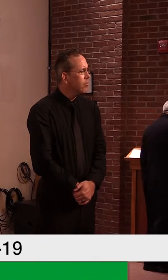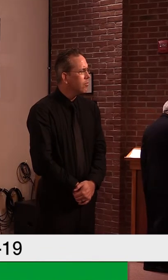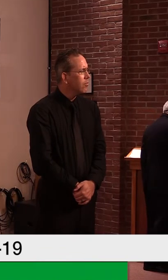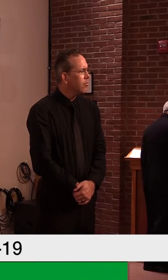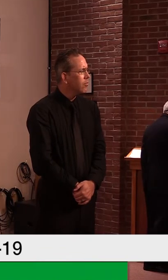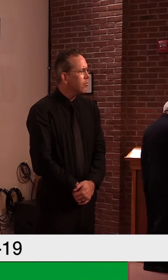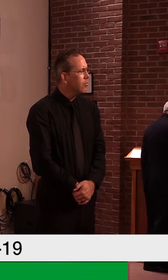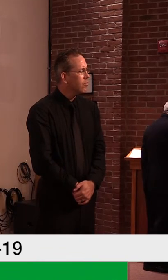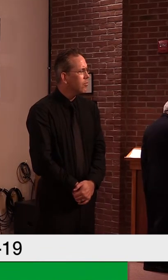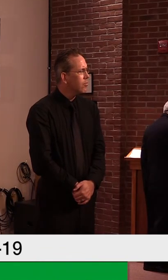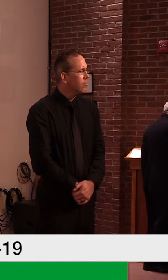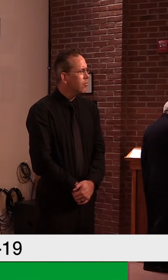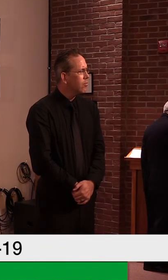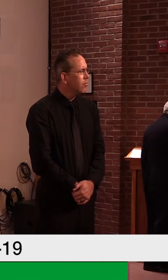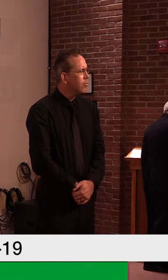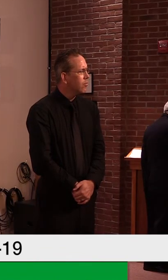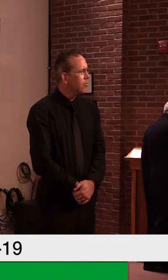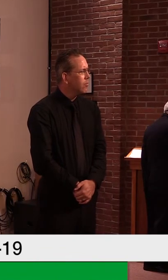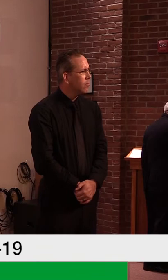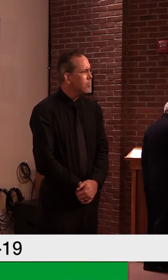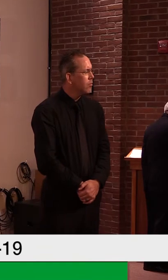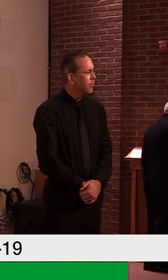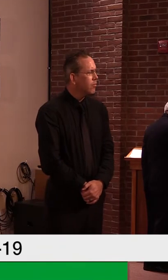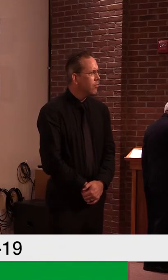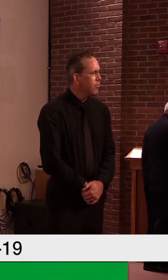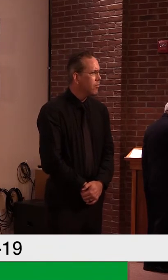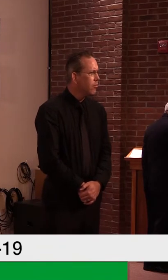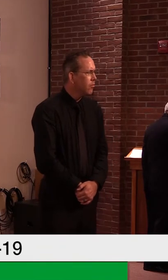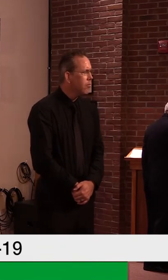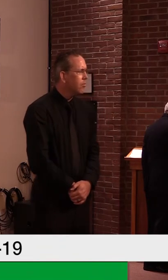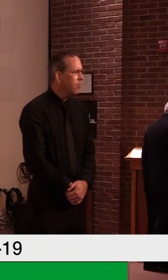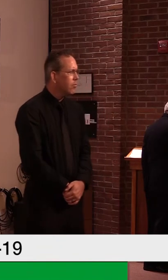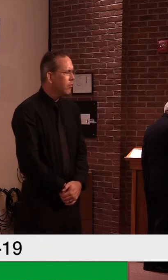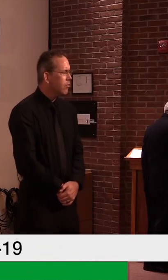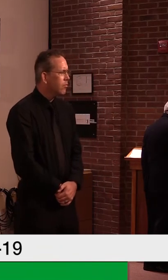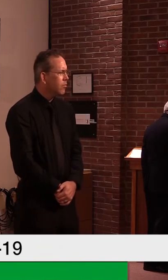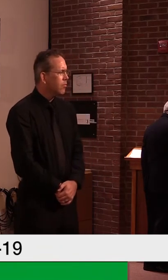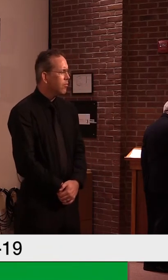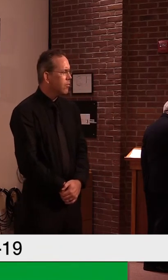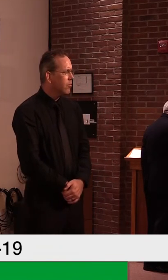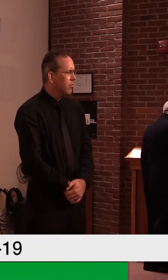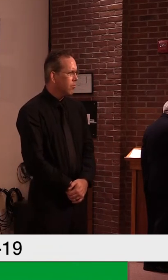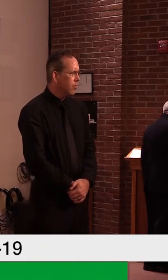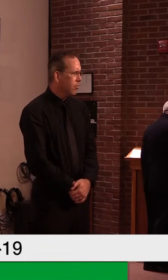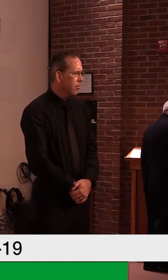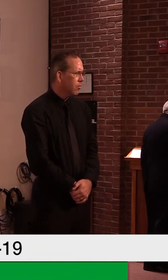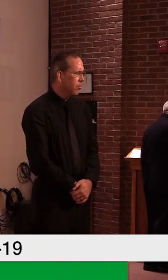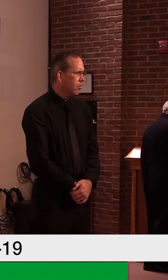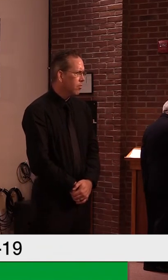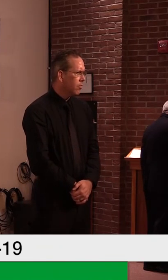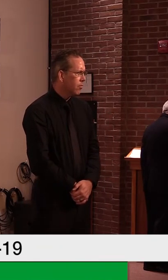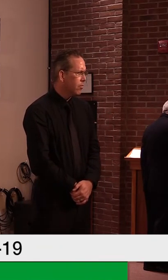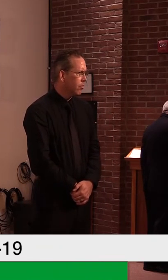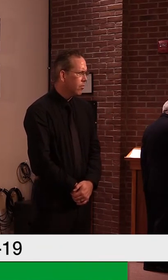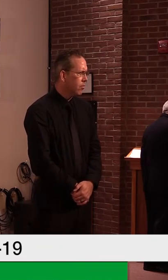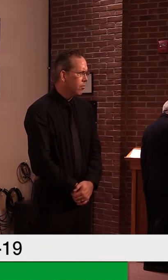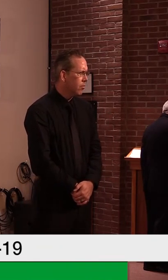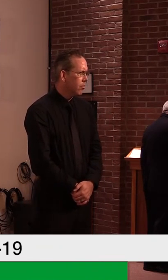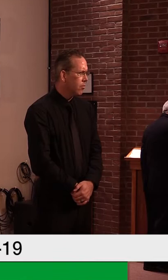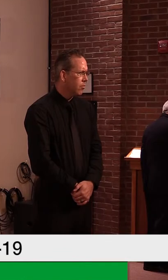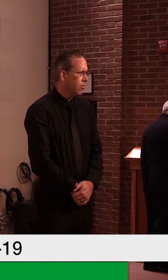which requires out-of-pocket costs, uh, in order to just get a referral to go get tested.